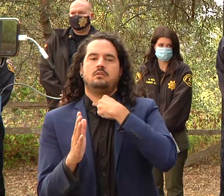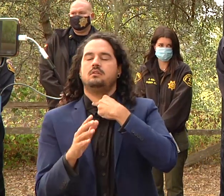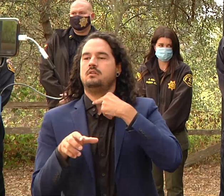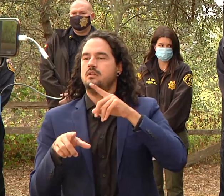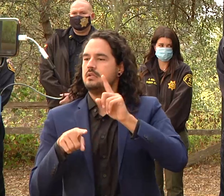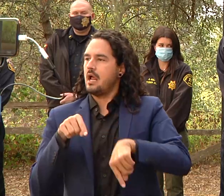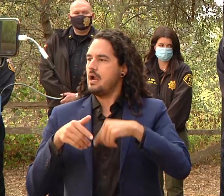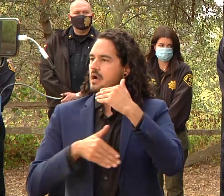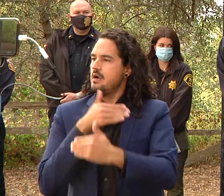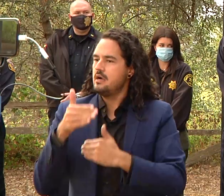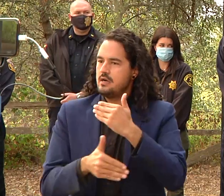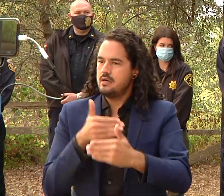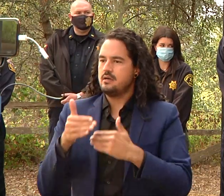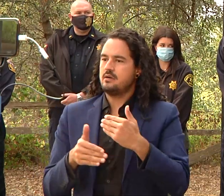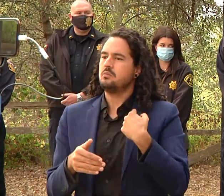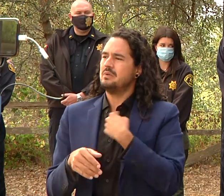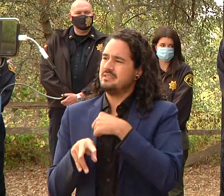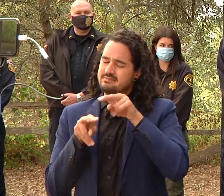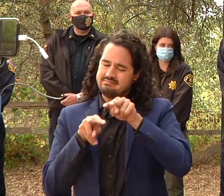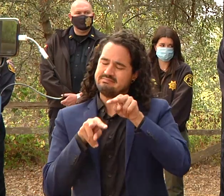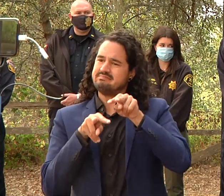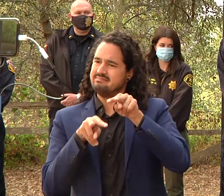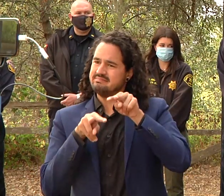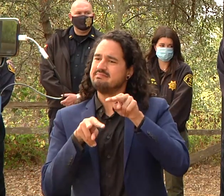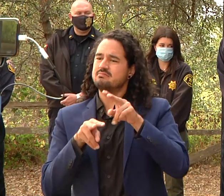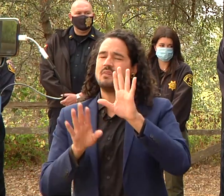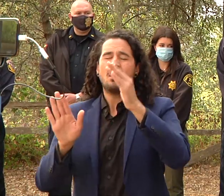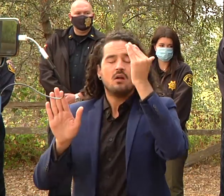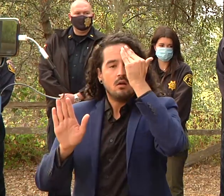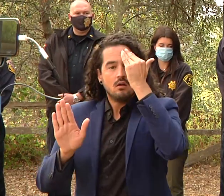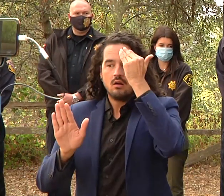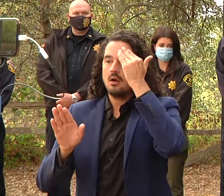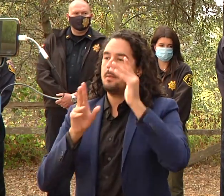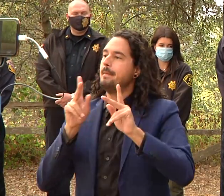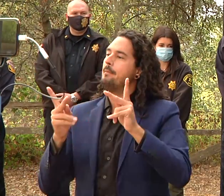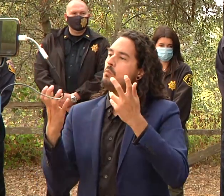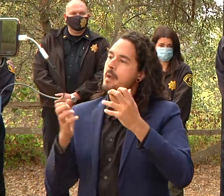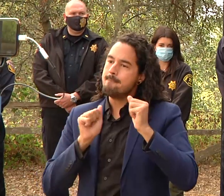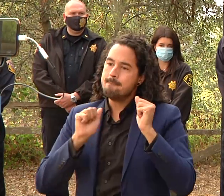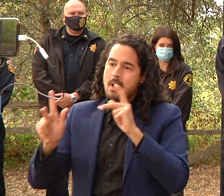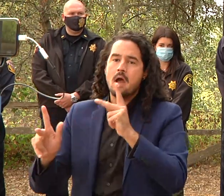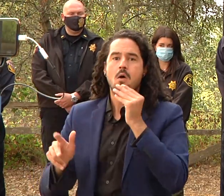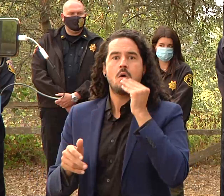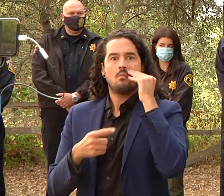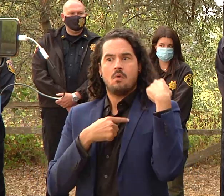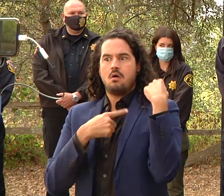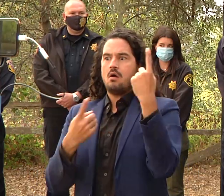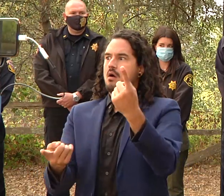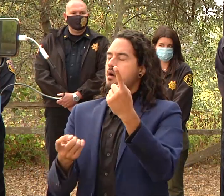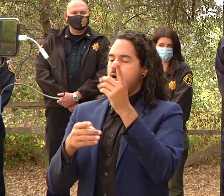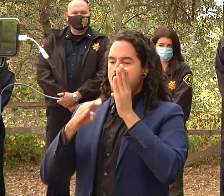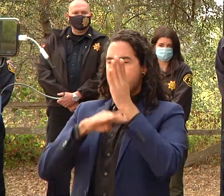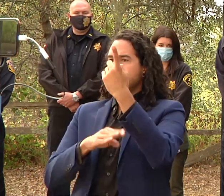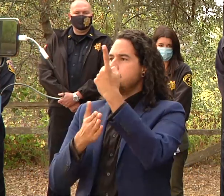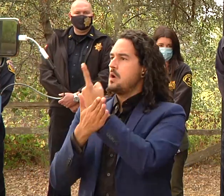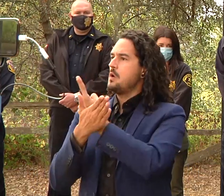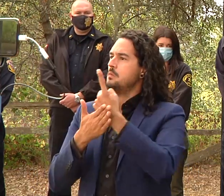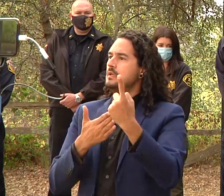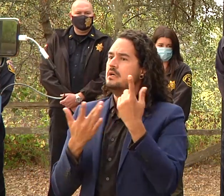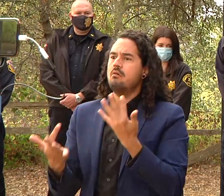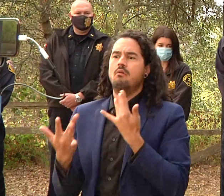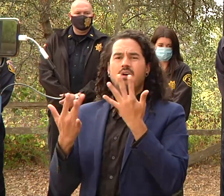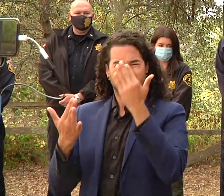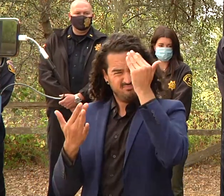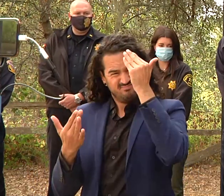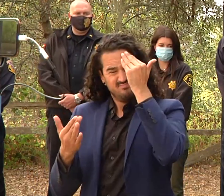lightly because folks have been out of their homes for a week plus and we want to get them repopulated as soon as possible but we have to do